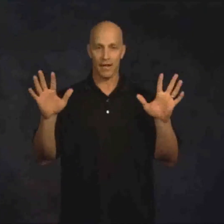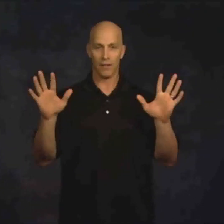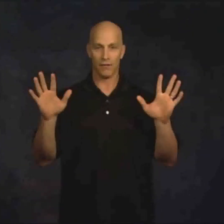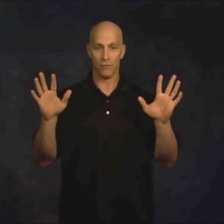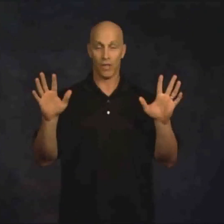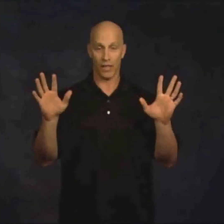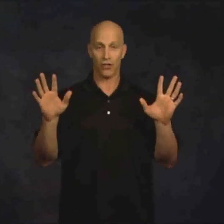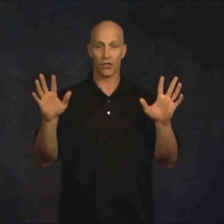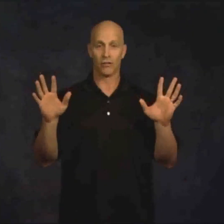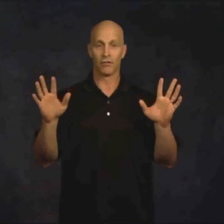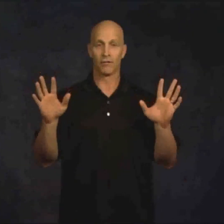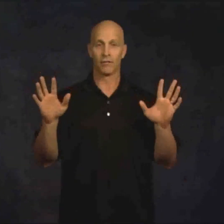reach.